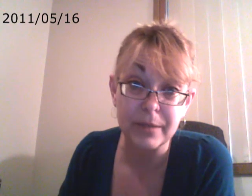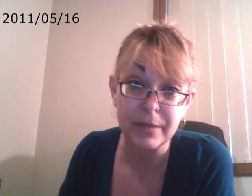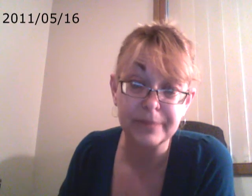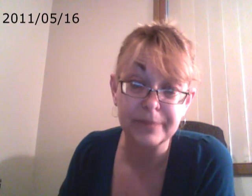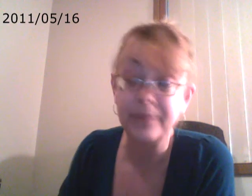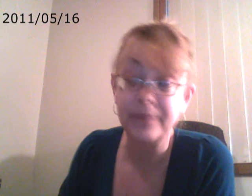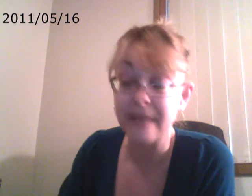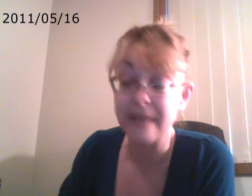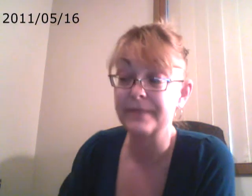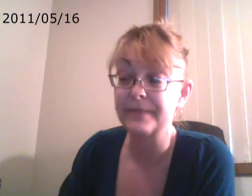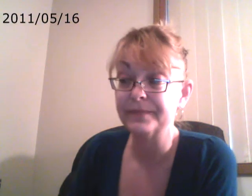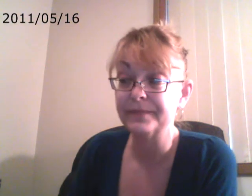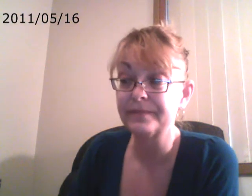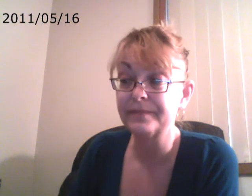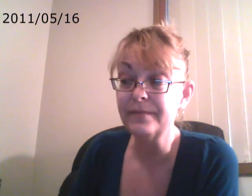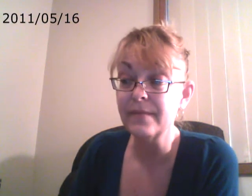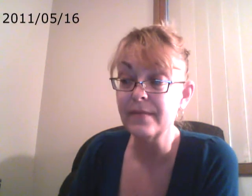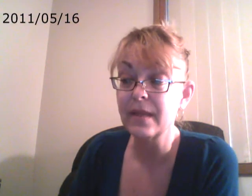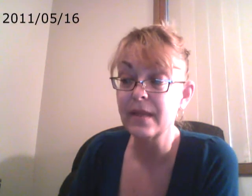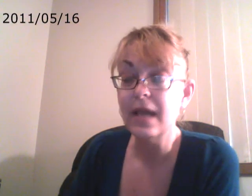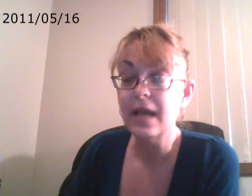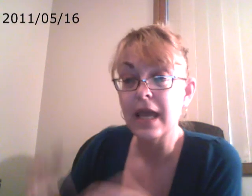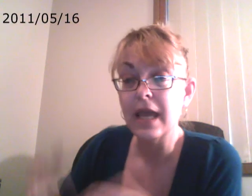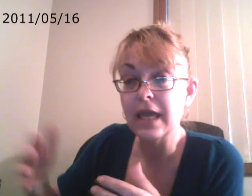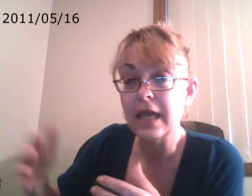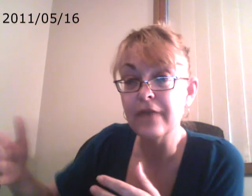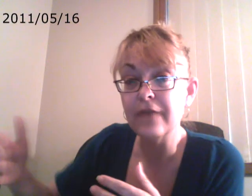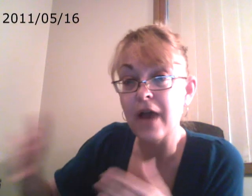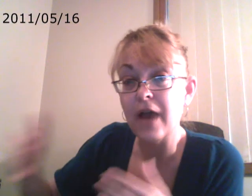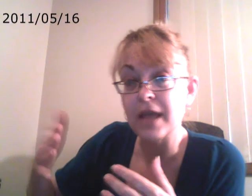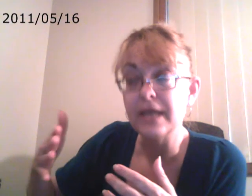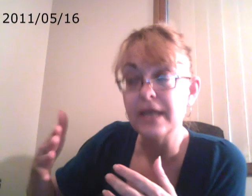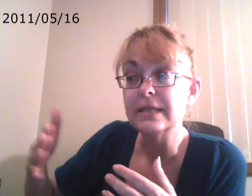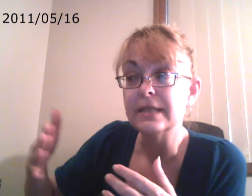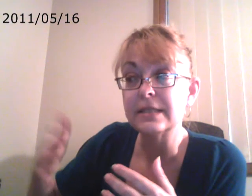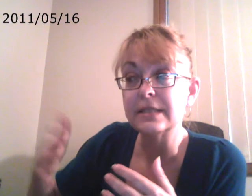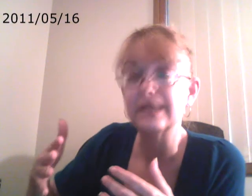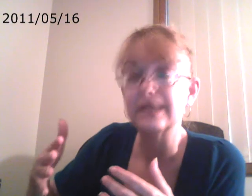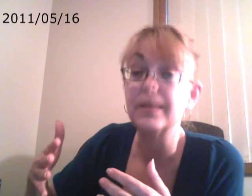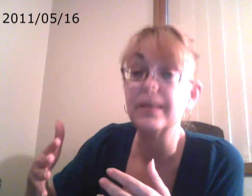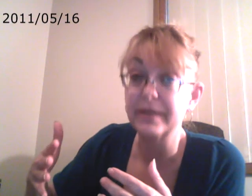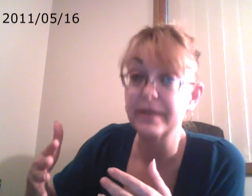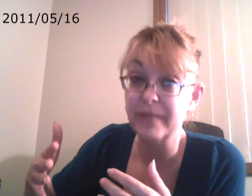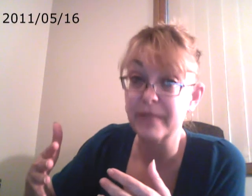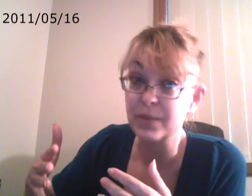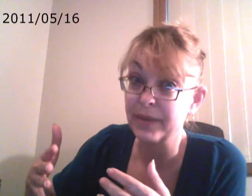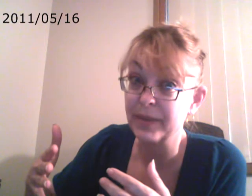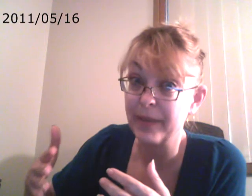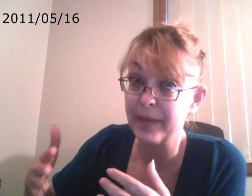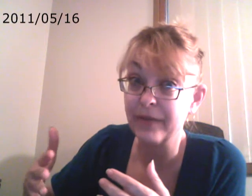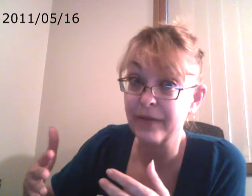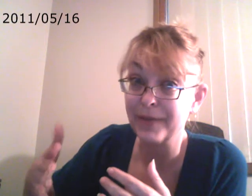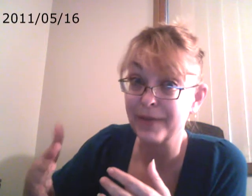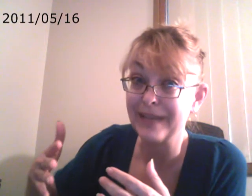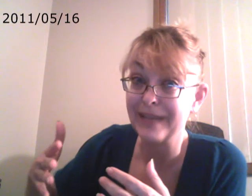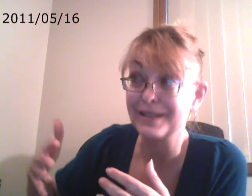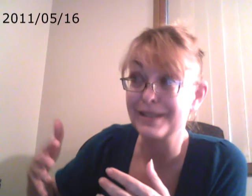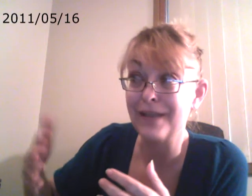me. But if I sit and believe me, it's really, really painful because you have a